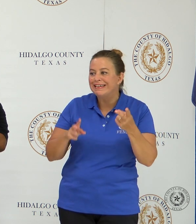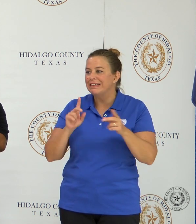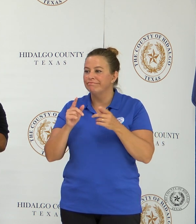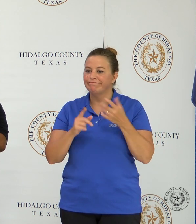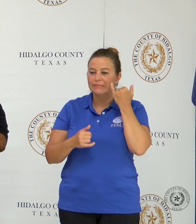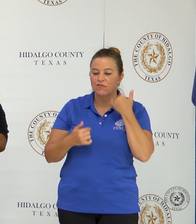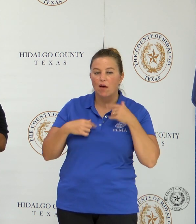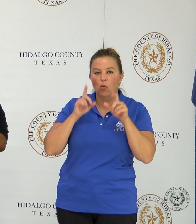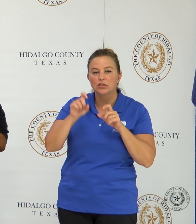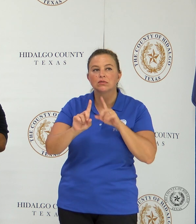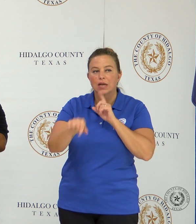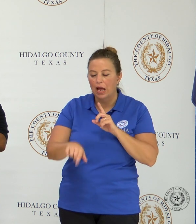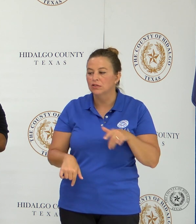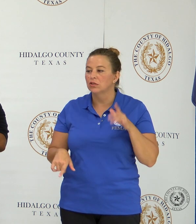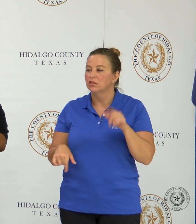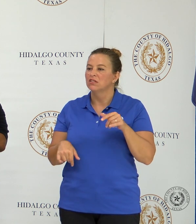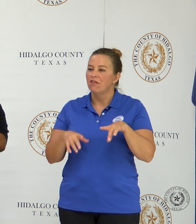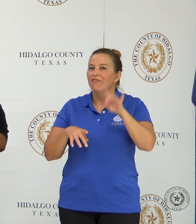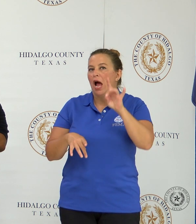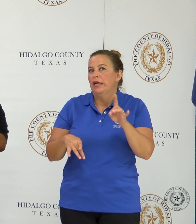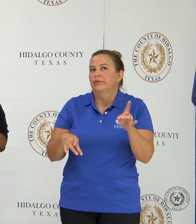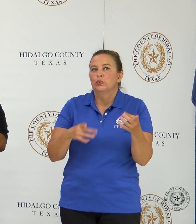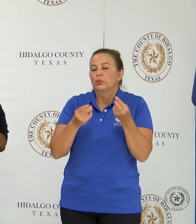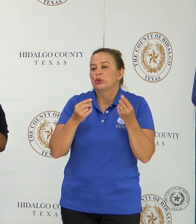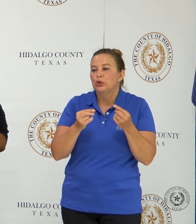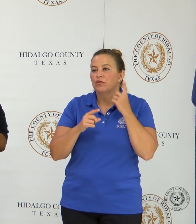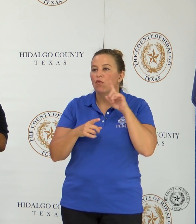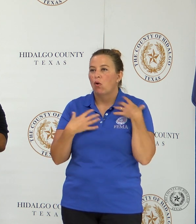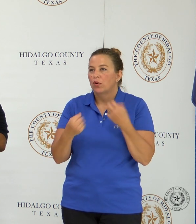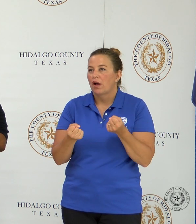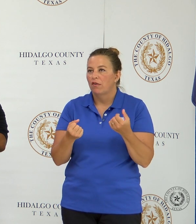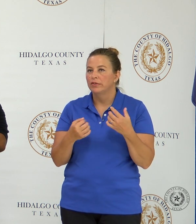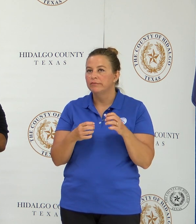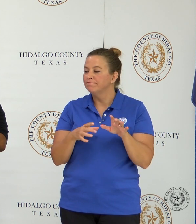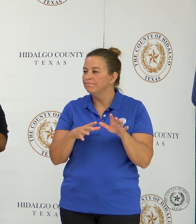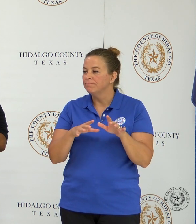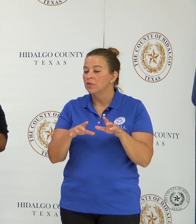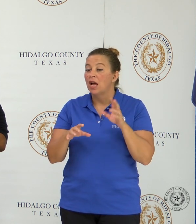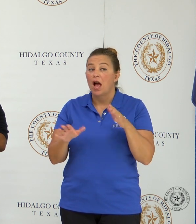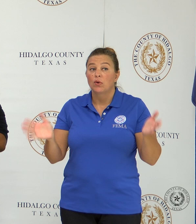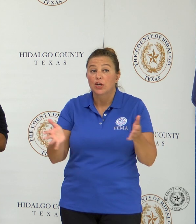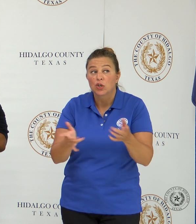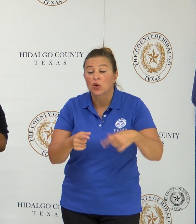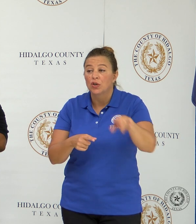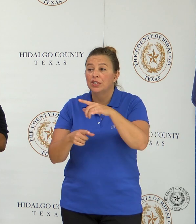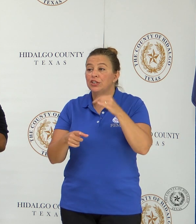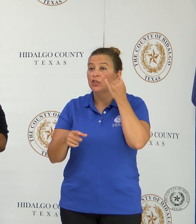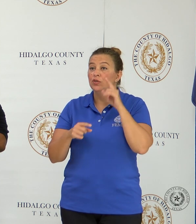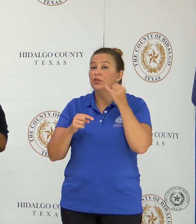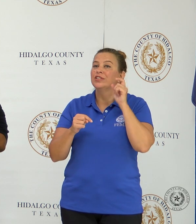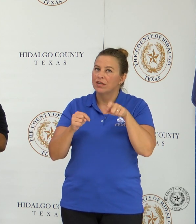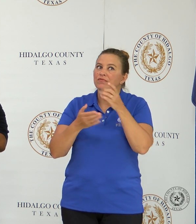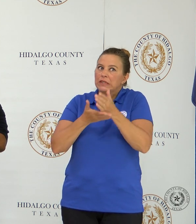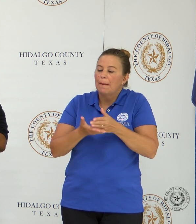and the recovery efforts. Besides that, I'd like to also encourage the survivors that when you come in, there's a couple of pieces